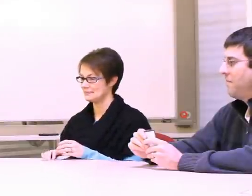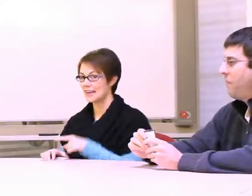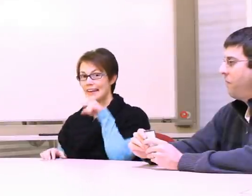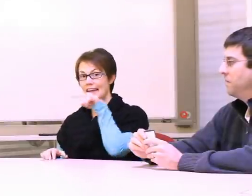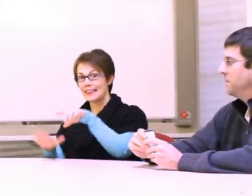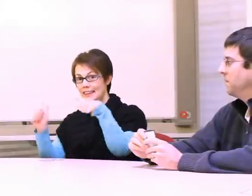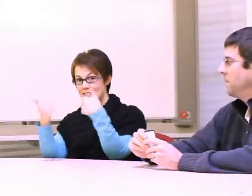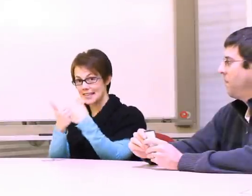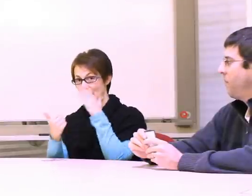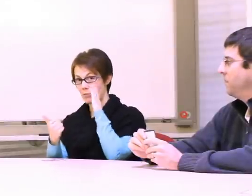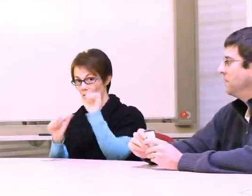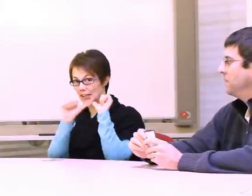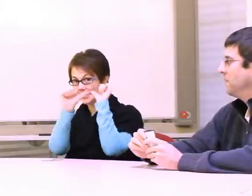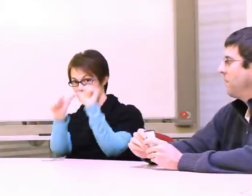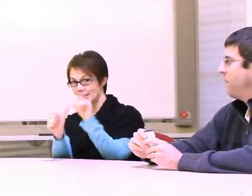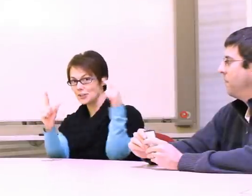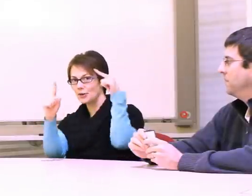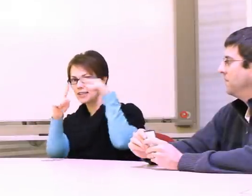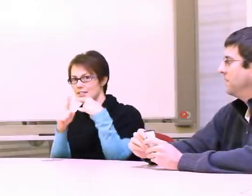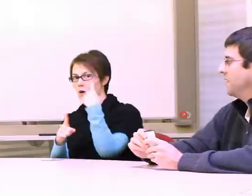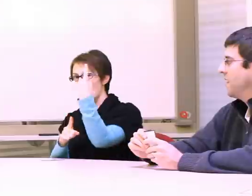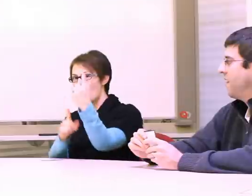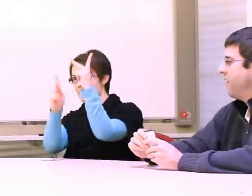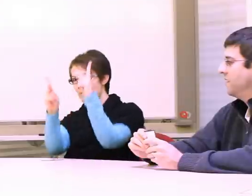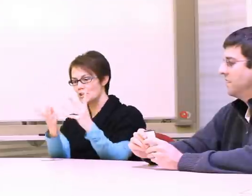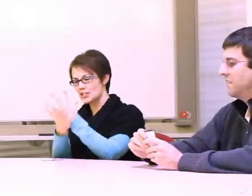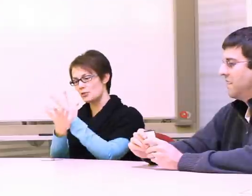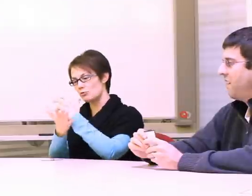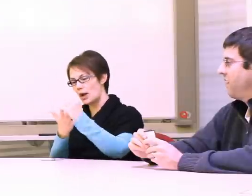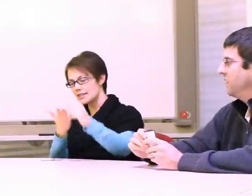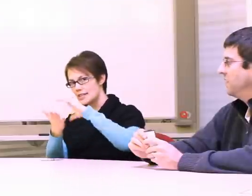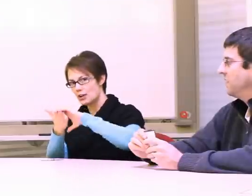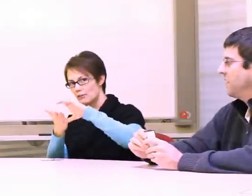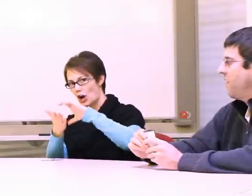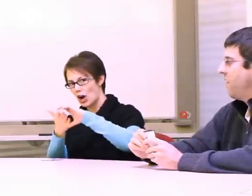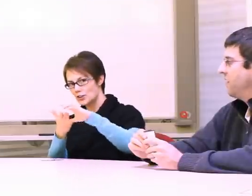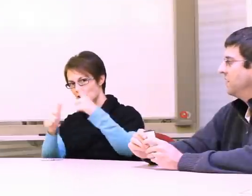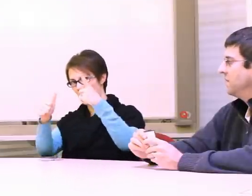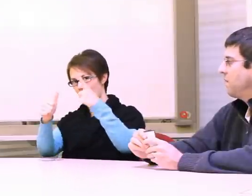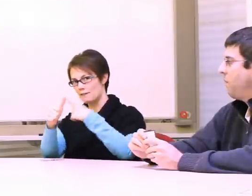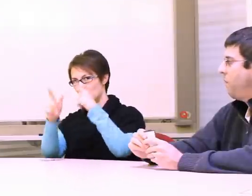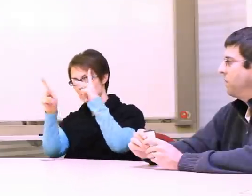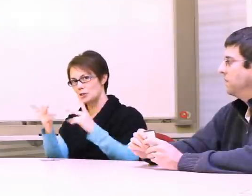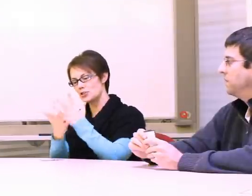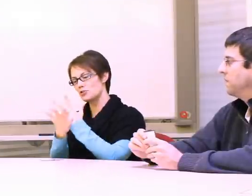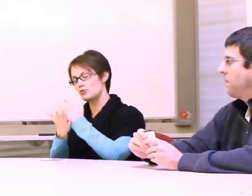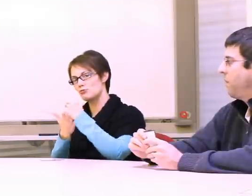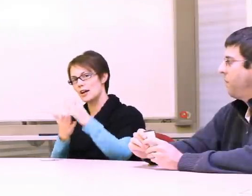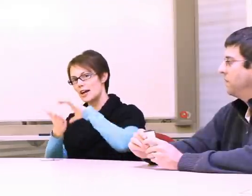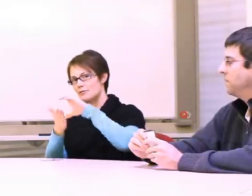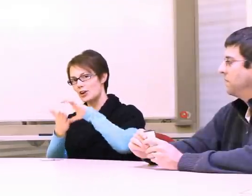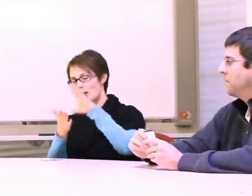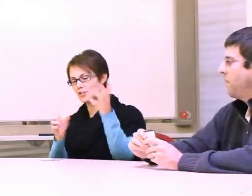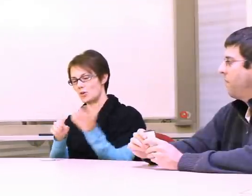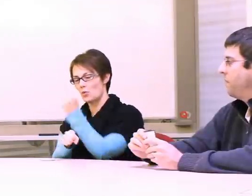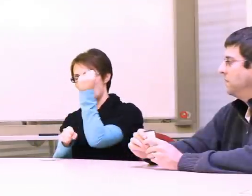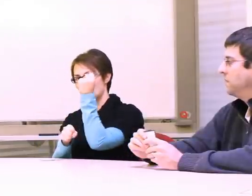This game would continue until one person runs out of cards. The first person to run out of cards wins.